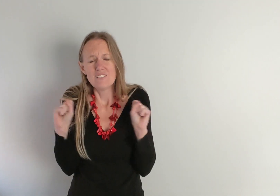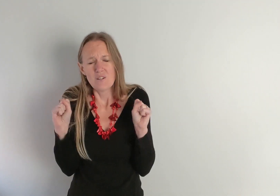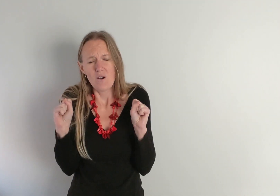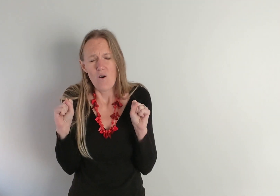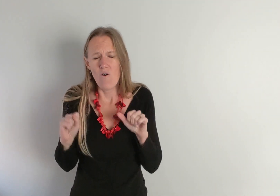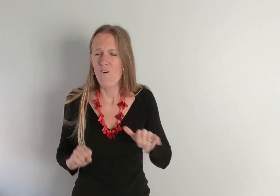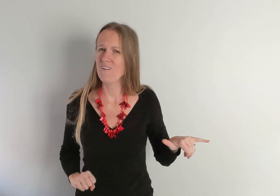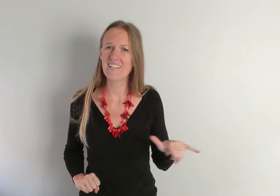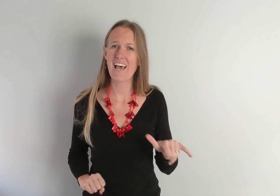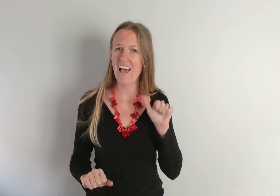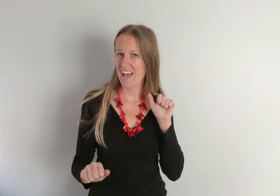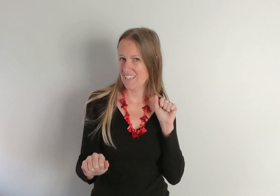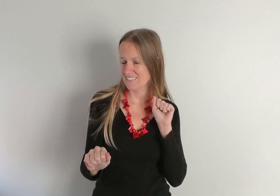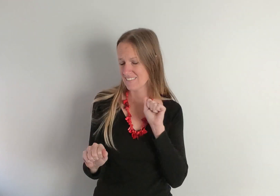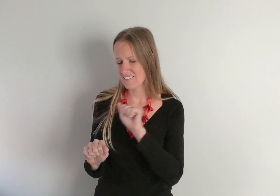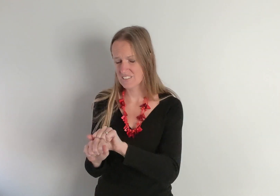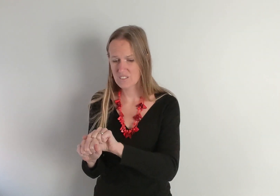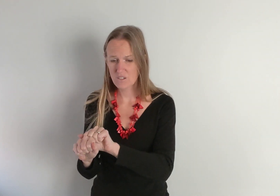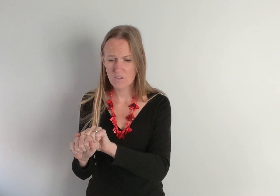cold as stone